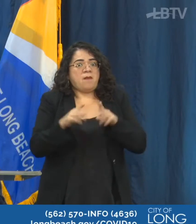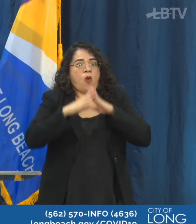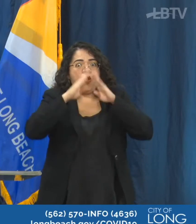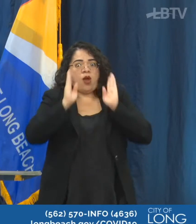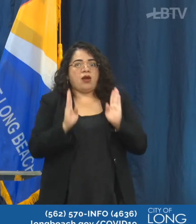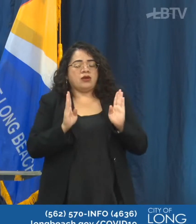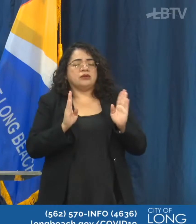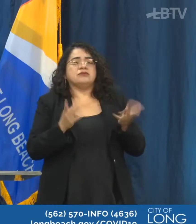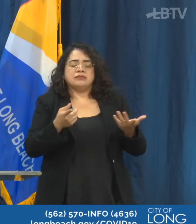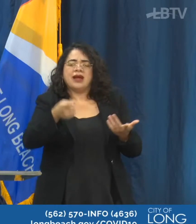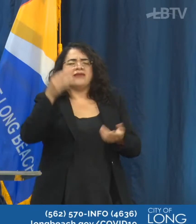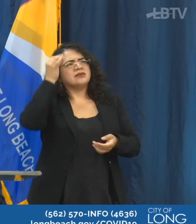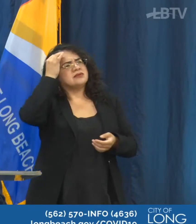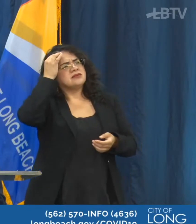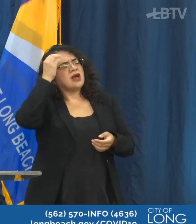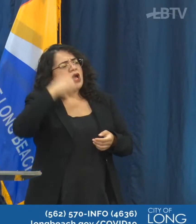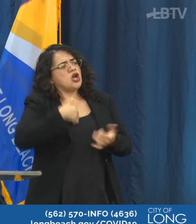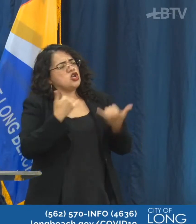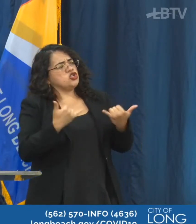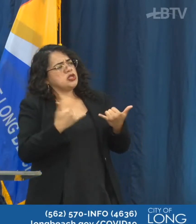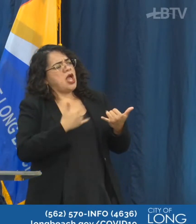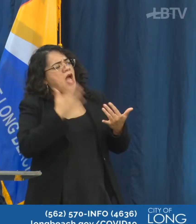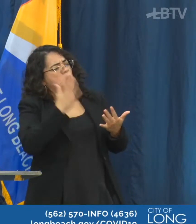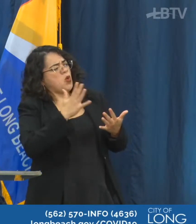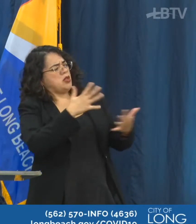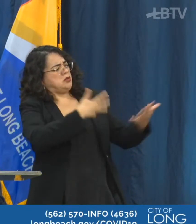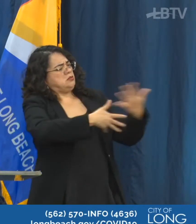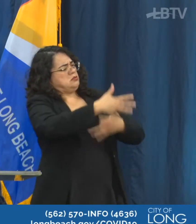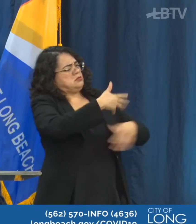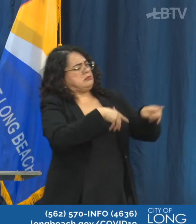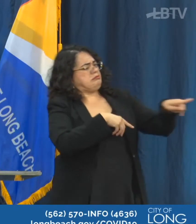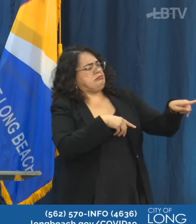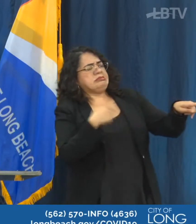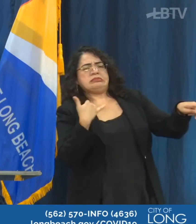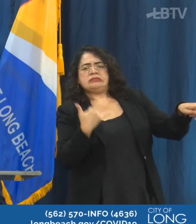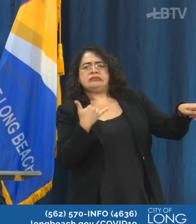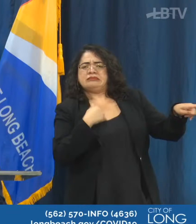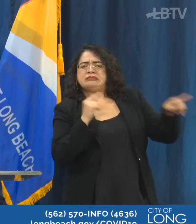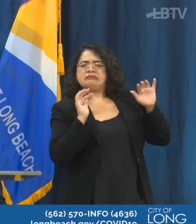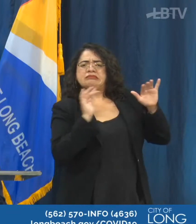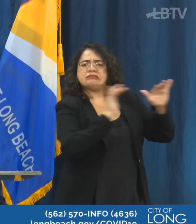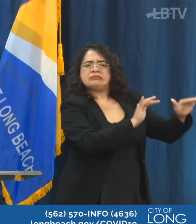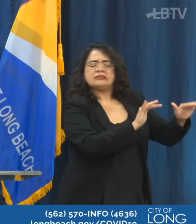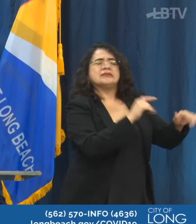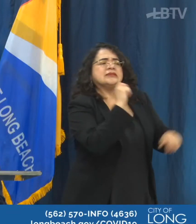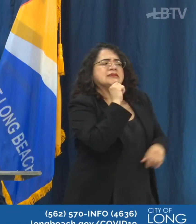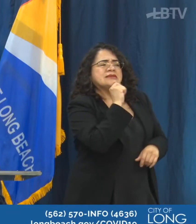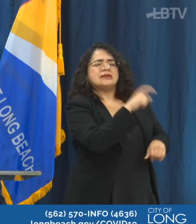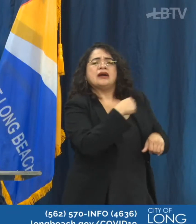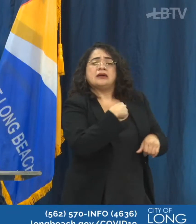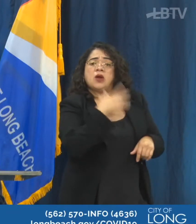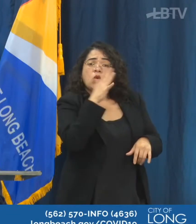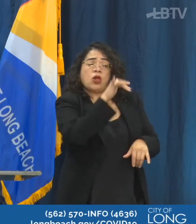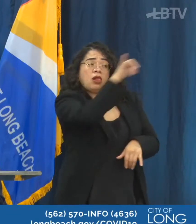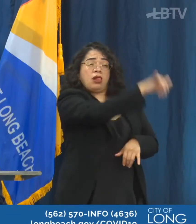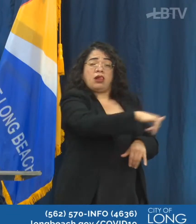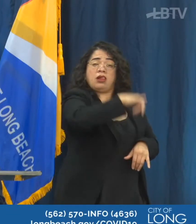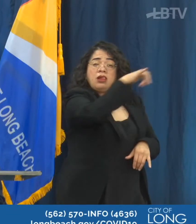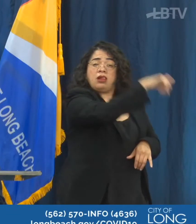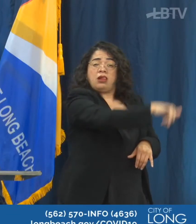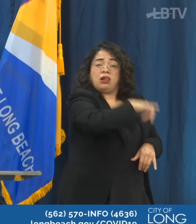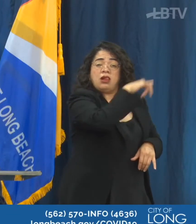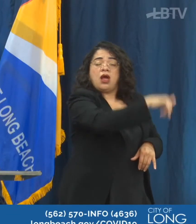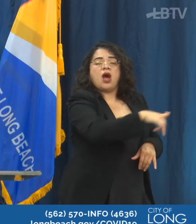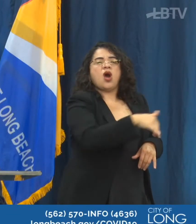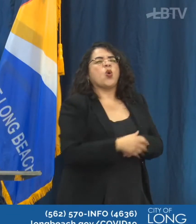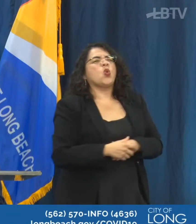many people are you going to interact with? You know, interacting with more people raises your risk. Being a group of people who aren't physically distanced or not part of your household